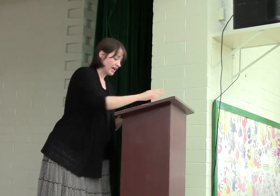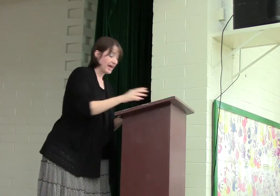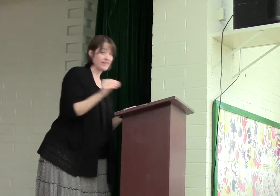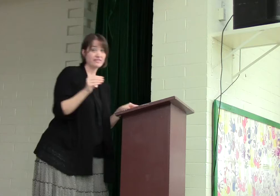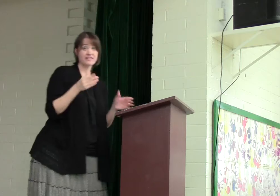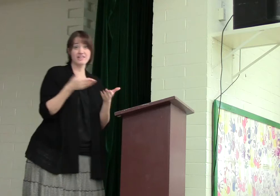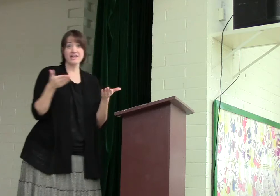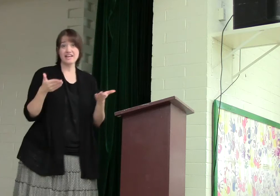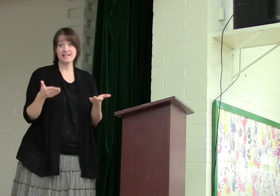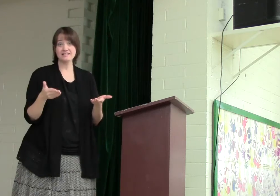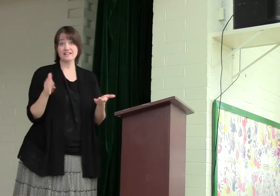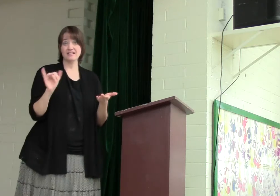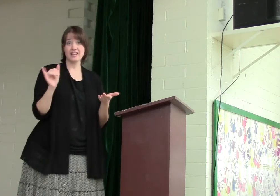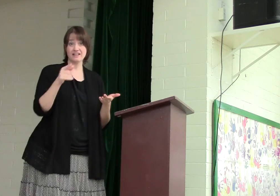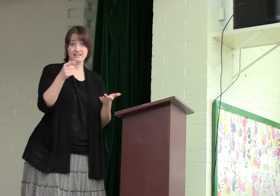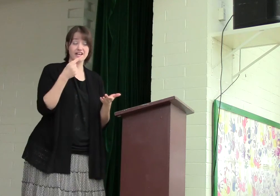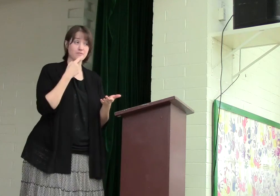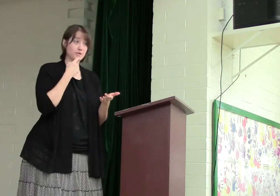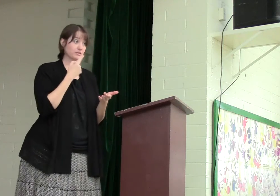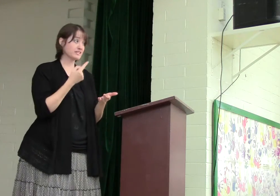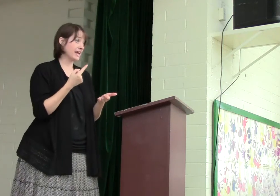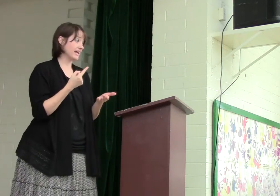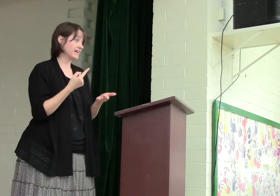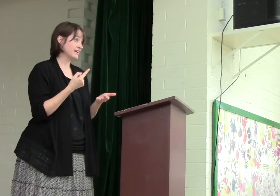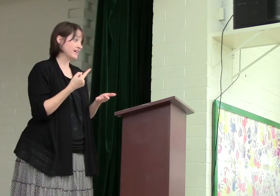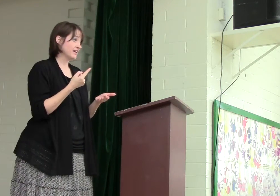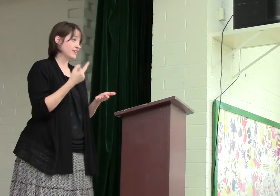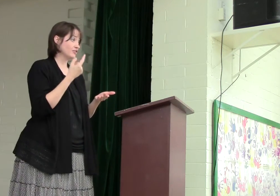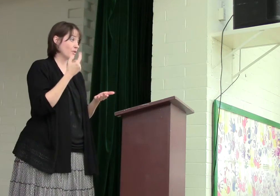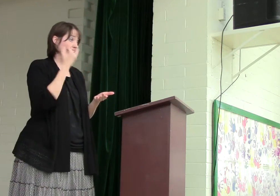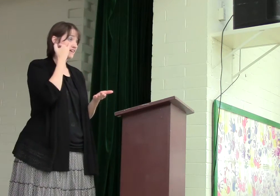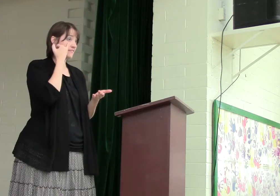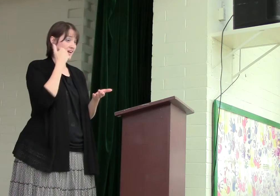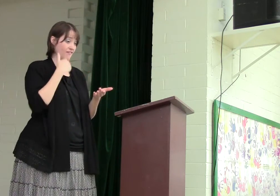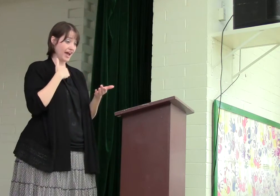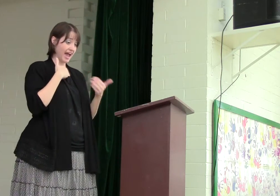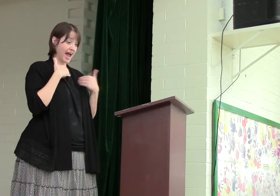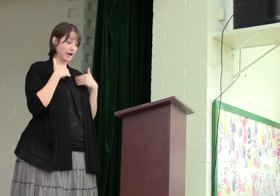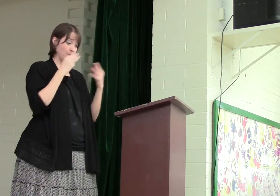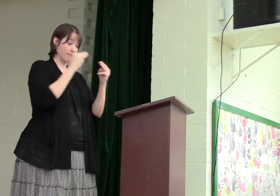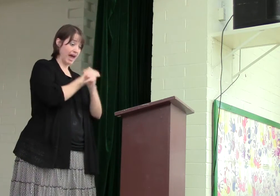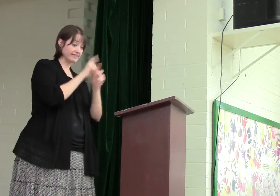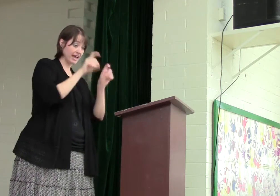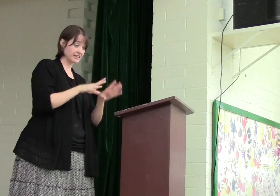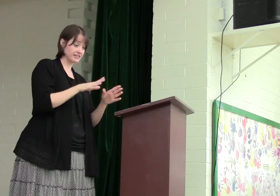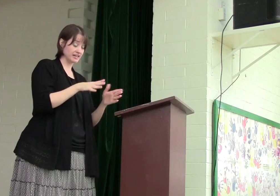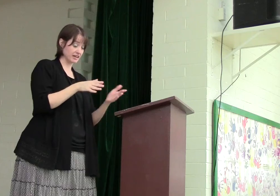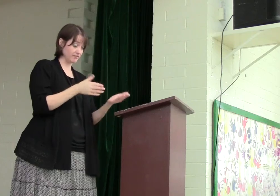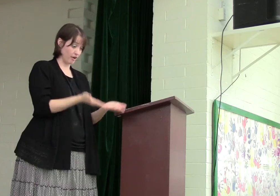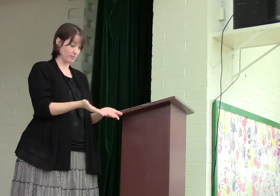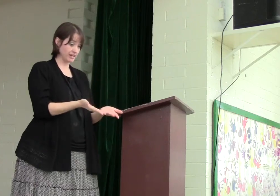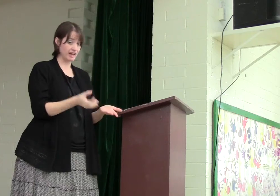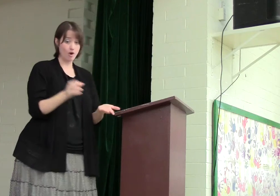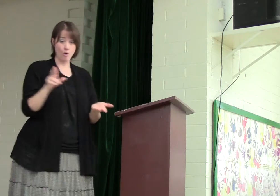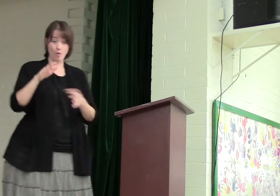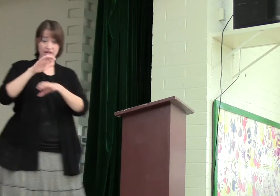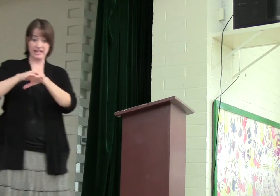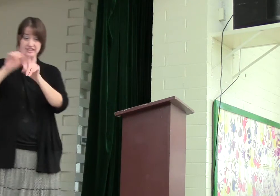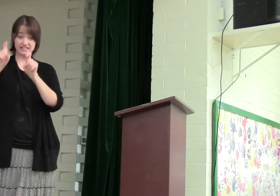And the thing is, like we were saying, you know, if I had a math test in front of me or an English